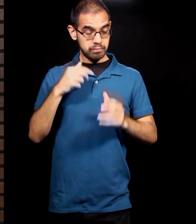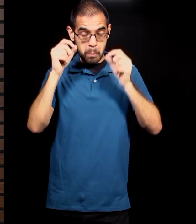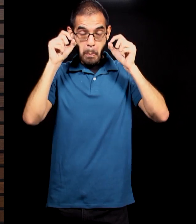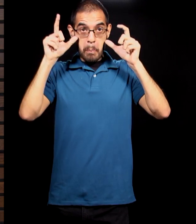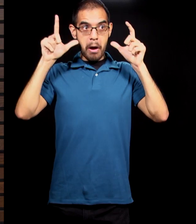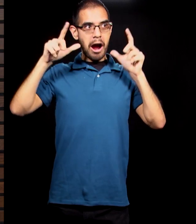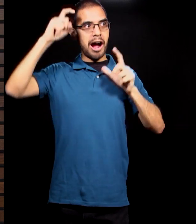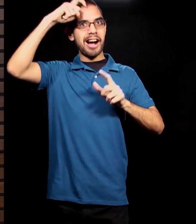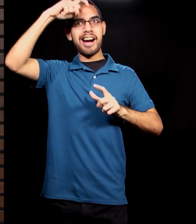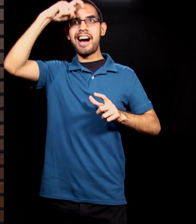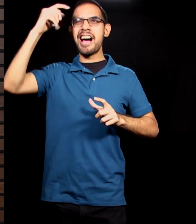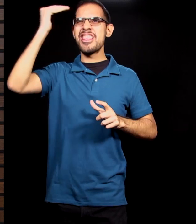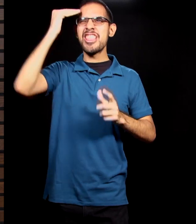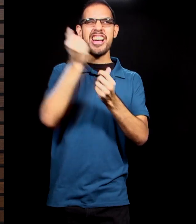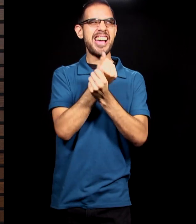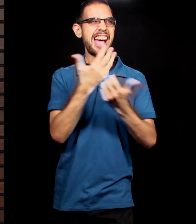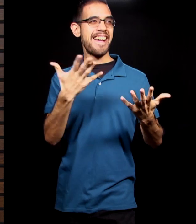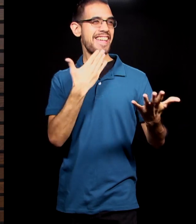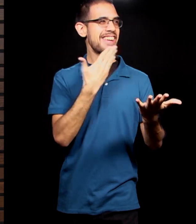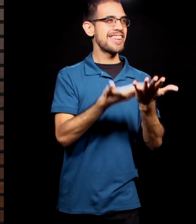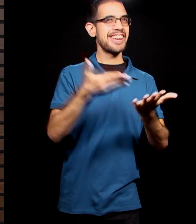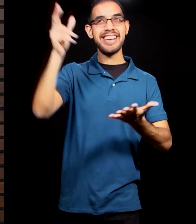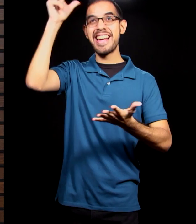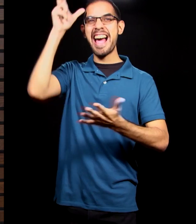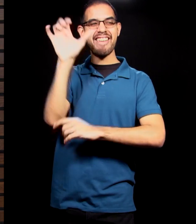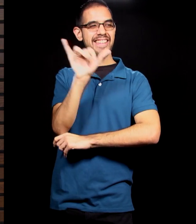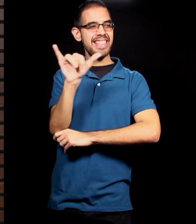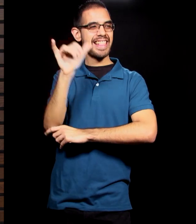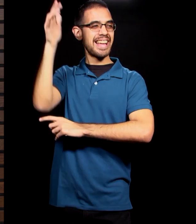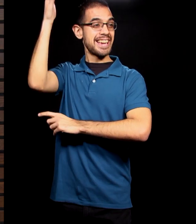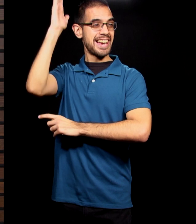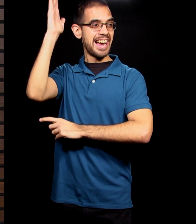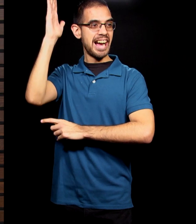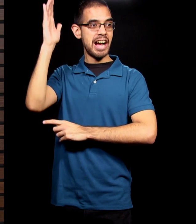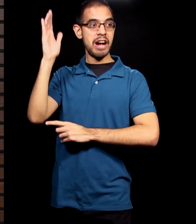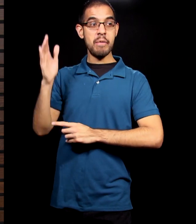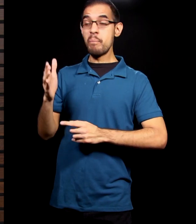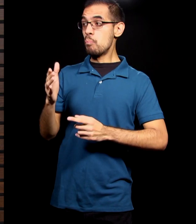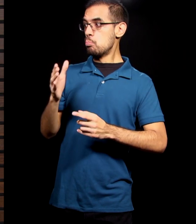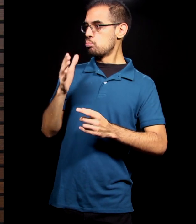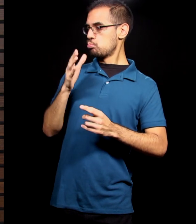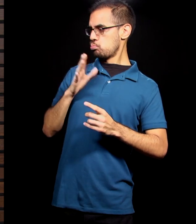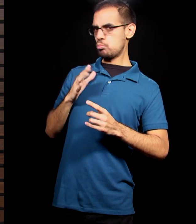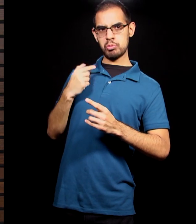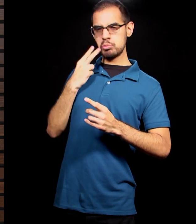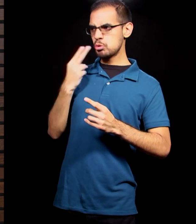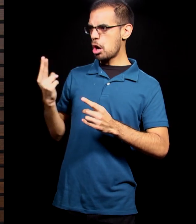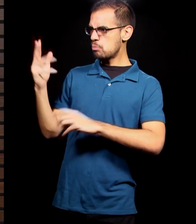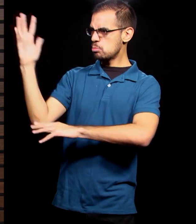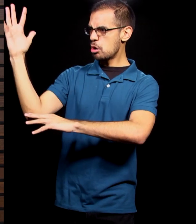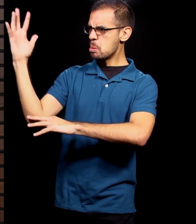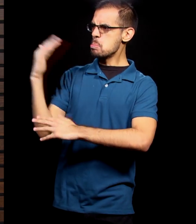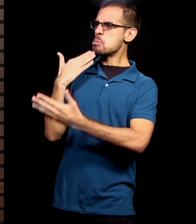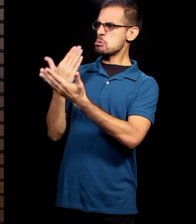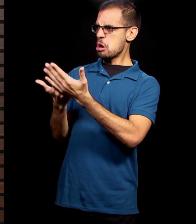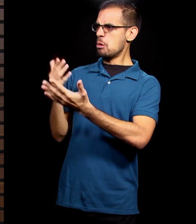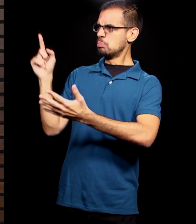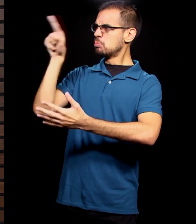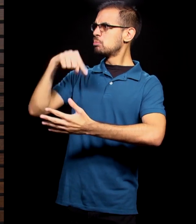God, knowing good and evil. The woman saw that the tree was good for food and delightful to look at and that it was desirable